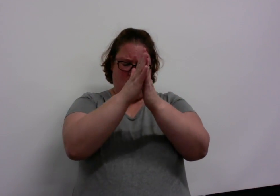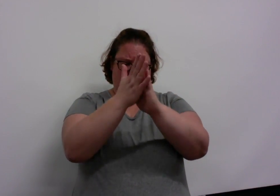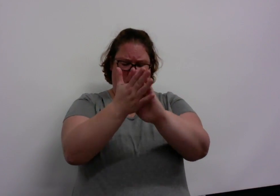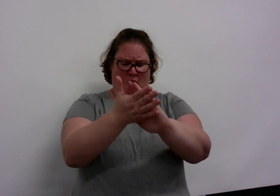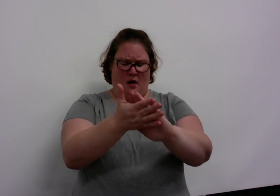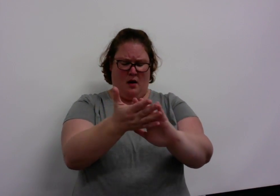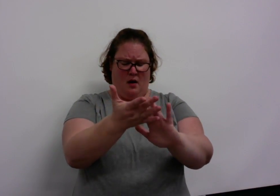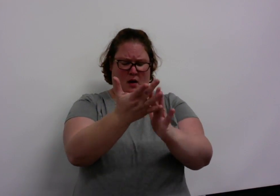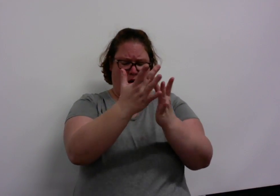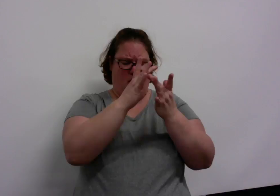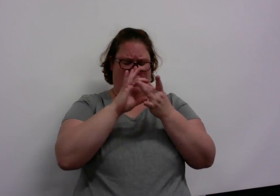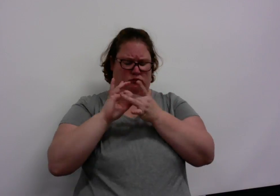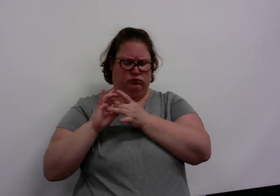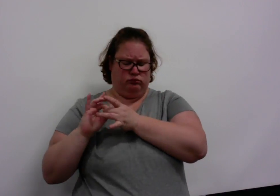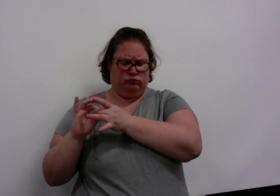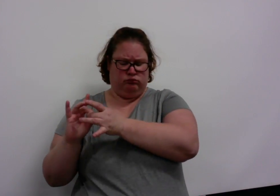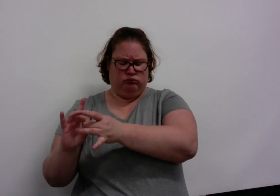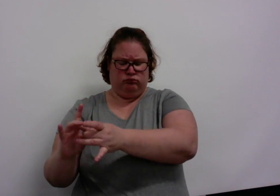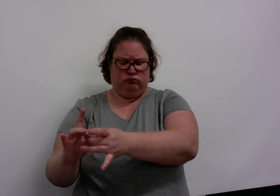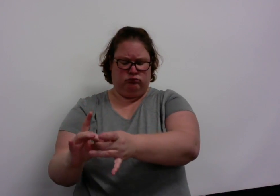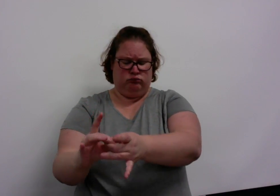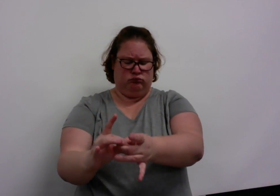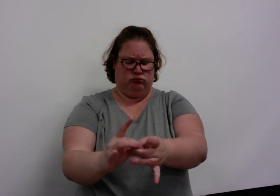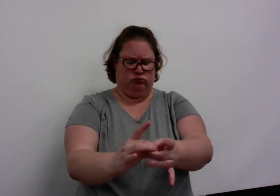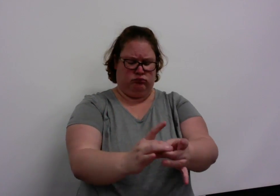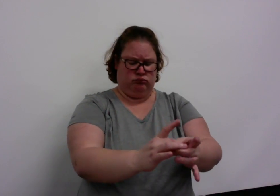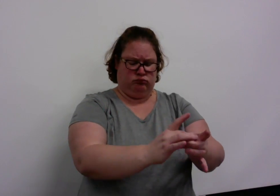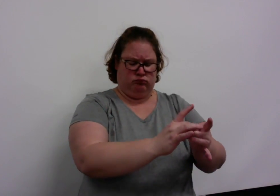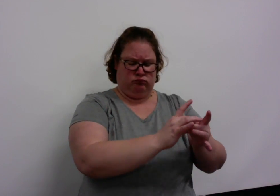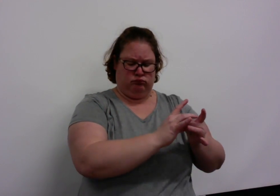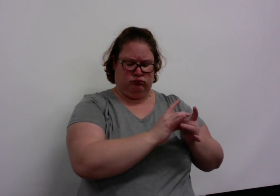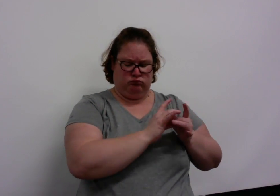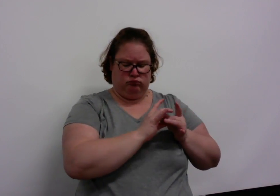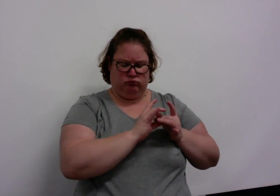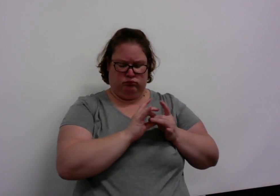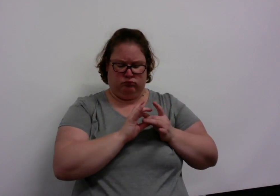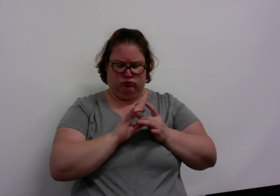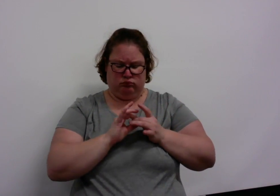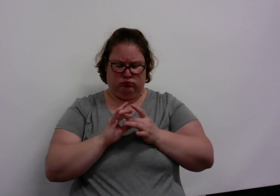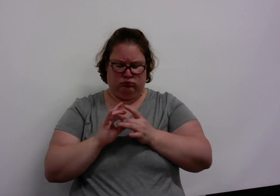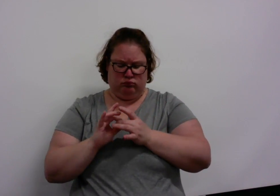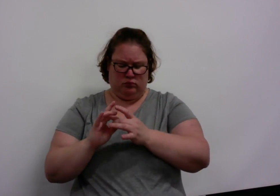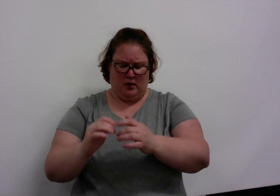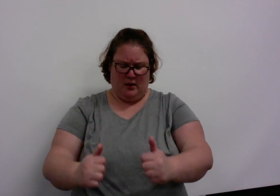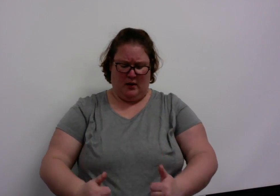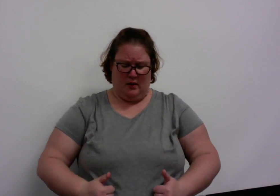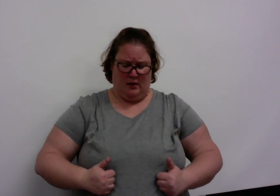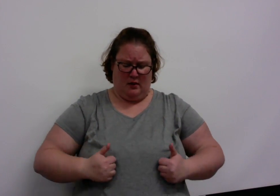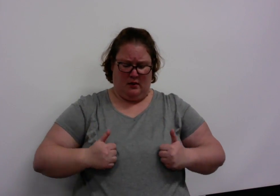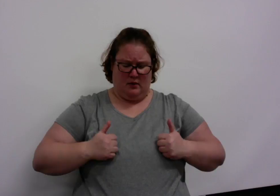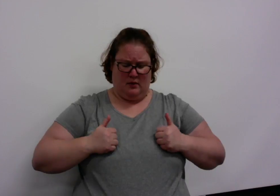in perfect harmony, with all its living